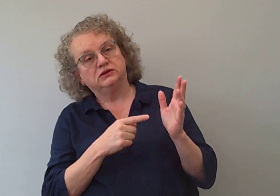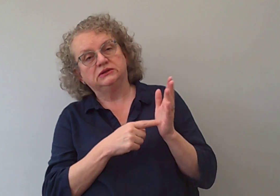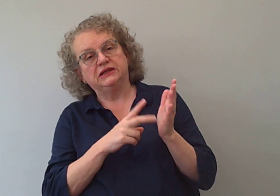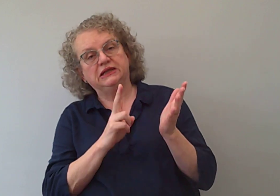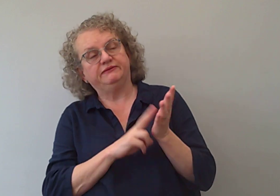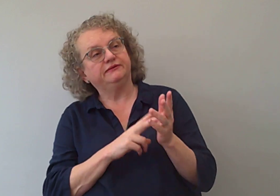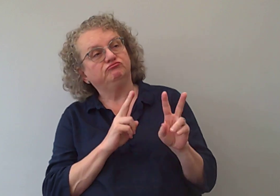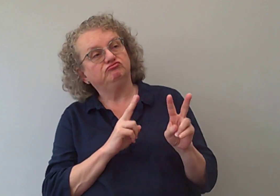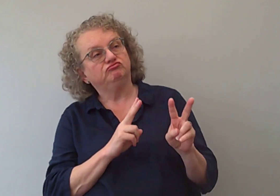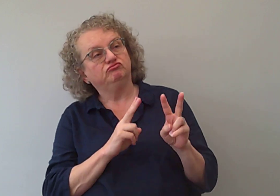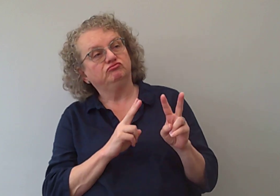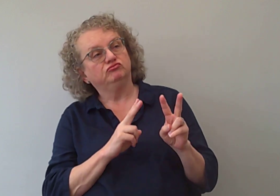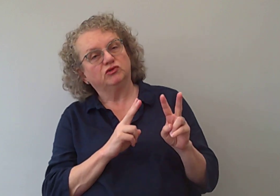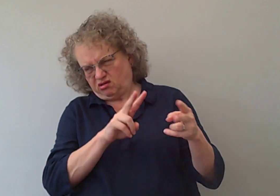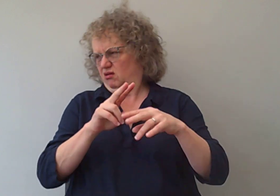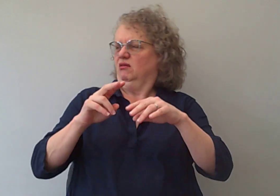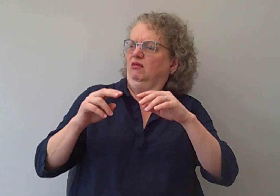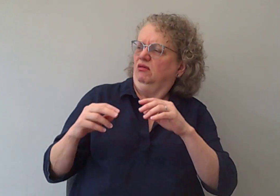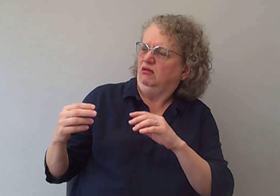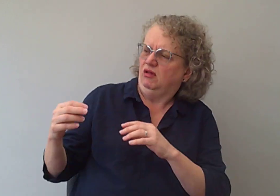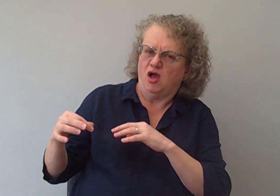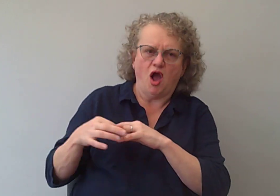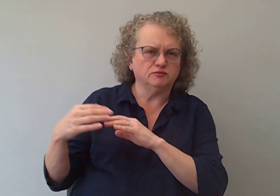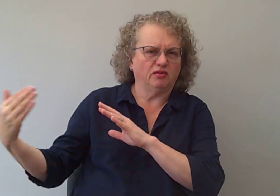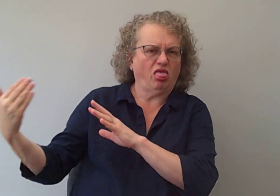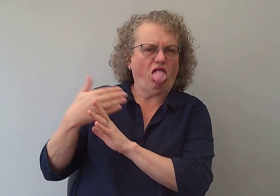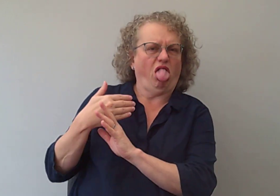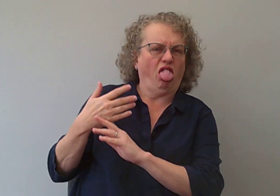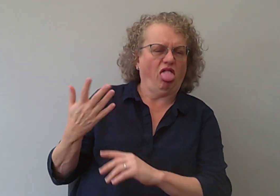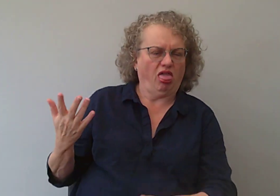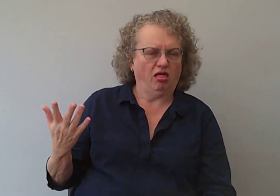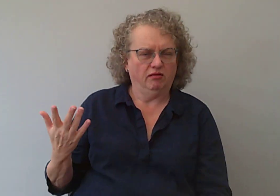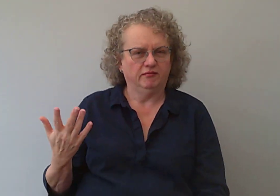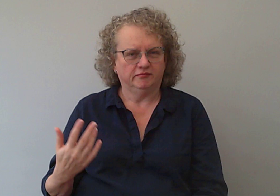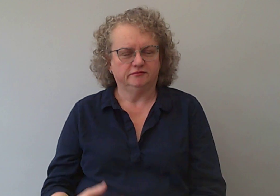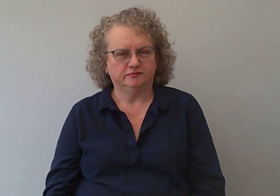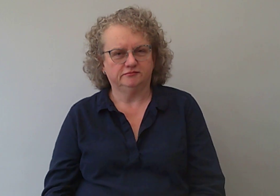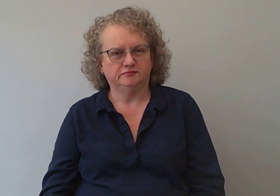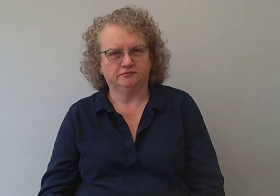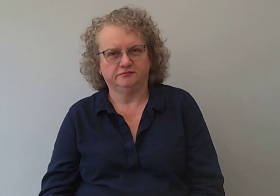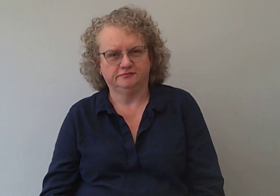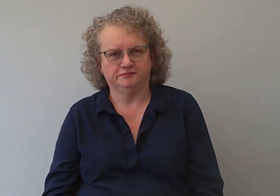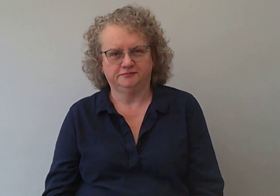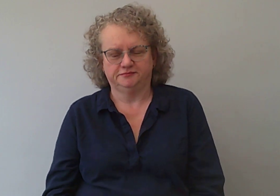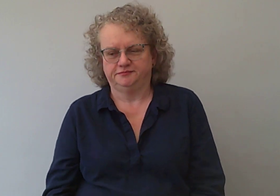I was watching TV when my husband interrupted me.